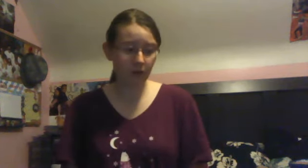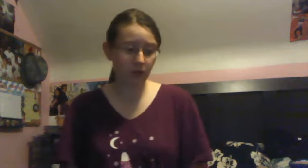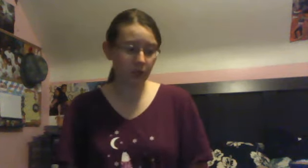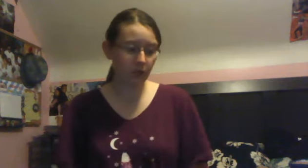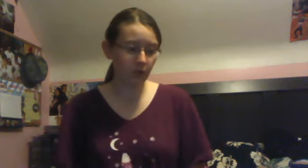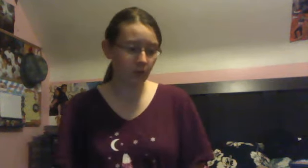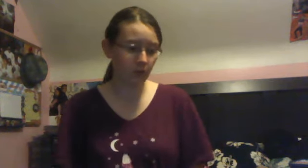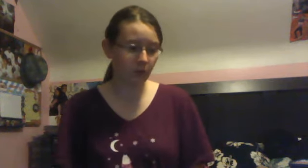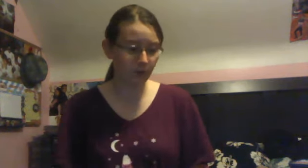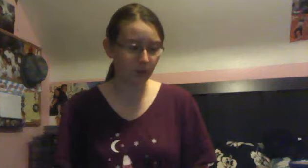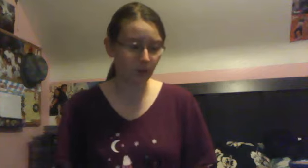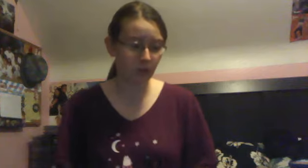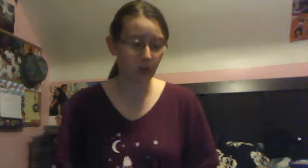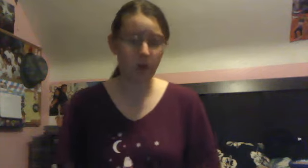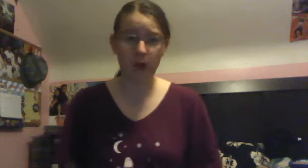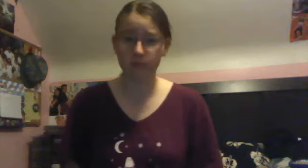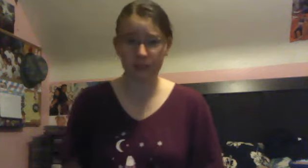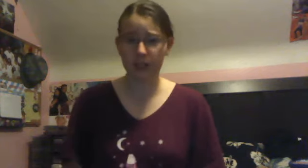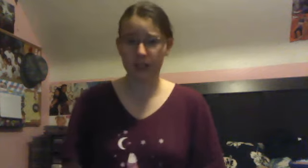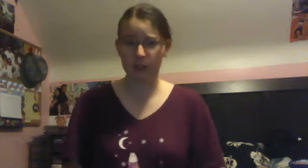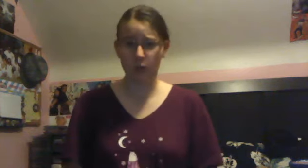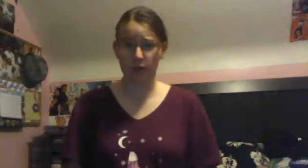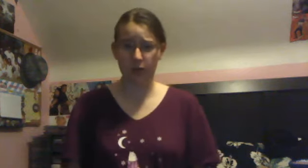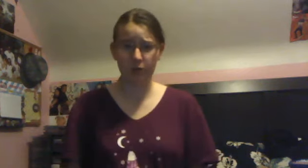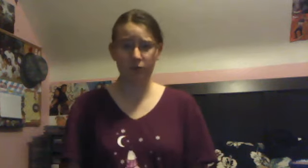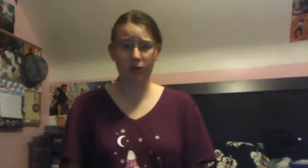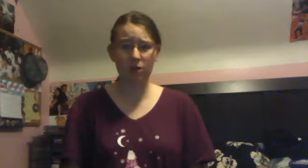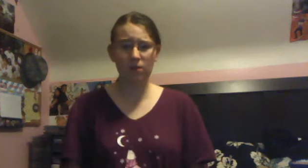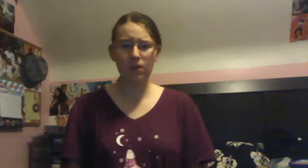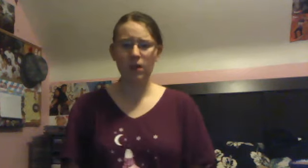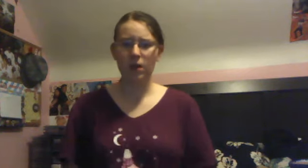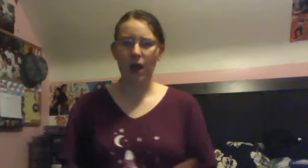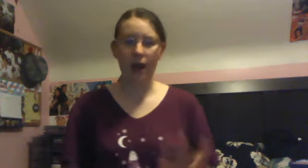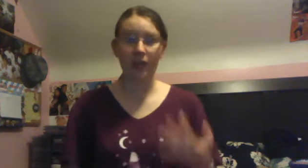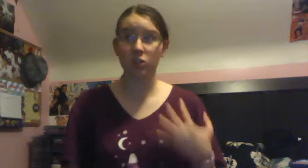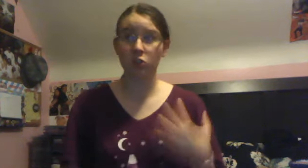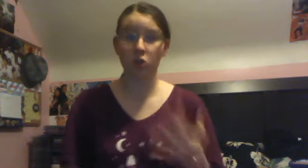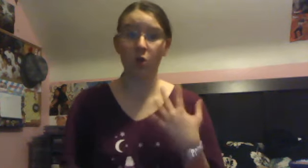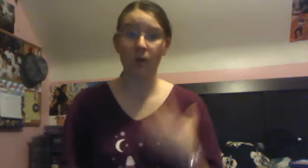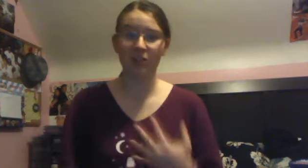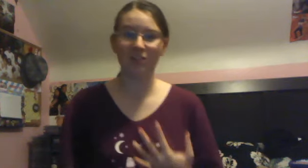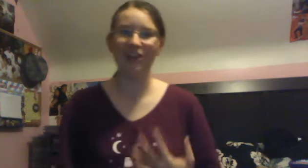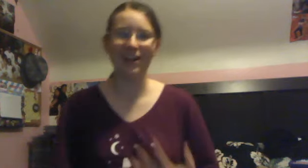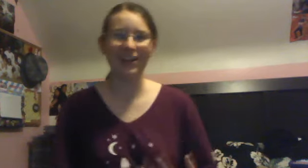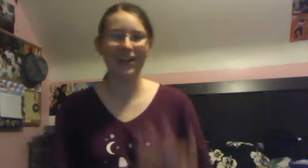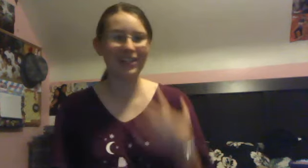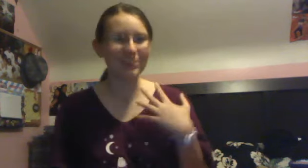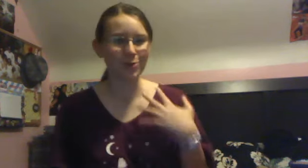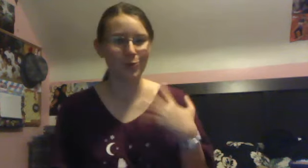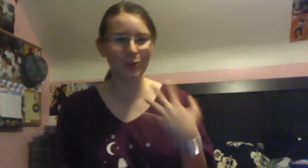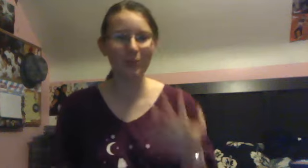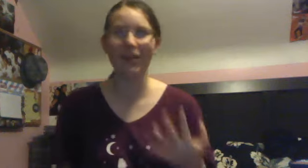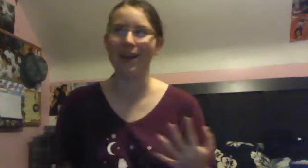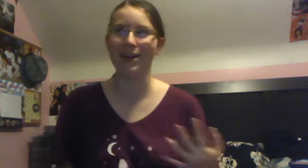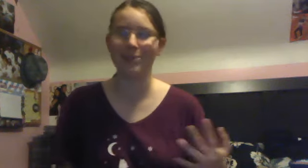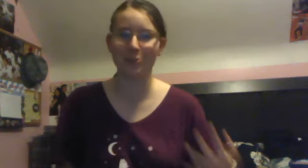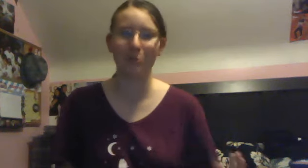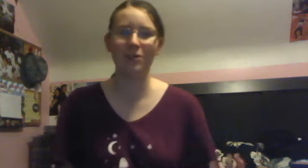the, um, the 50th video. I really liked the 100th video. I had so much fun. Like, truly, I had so much fun.